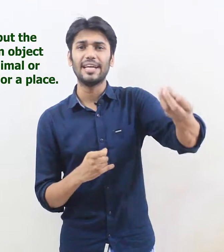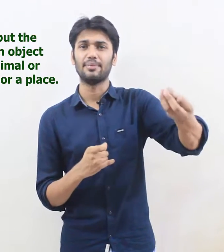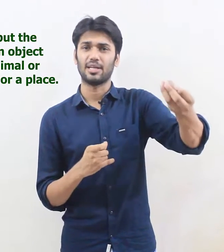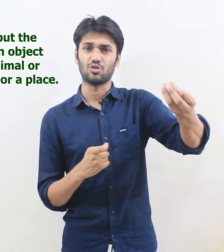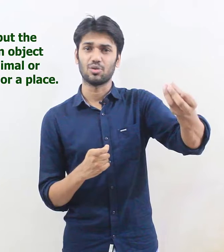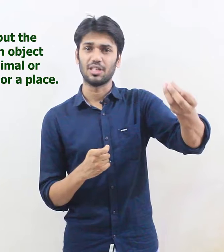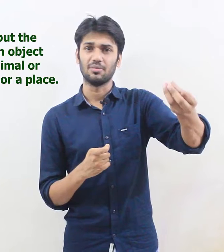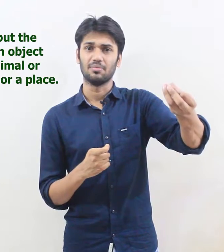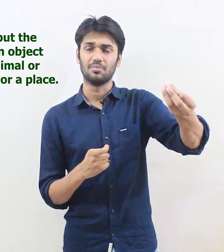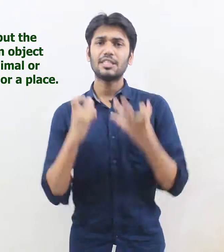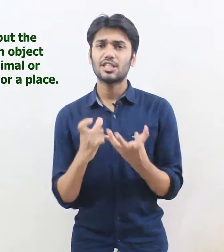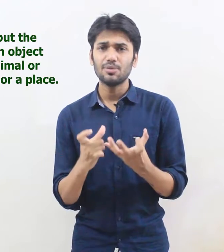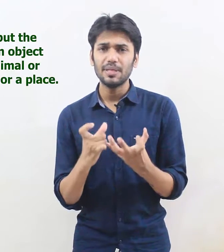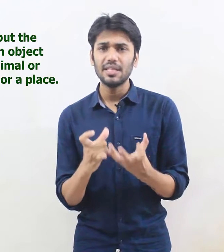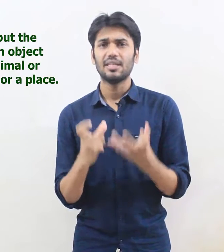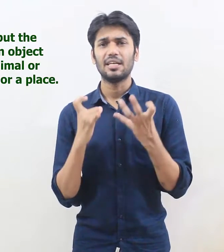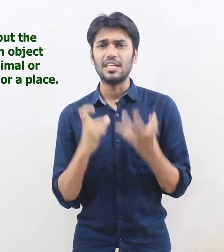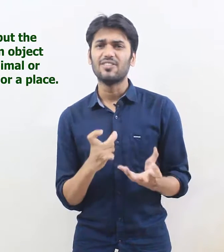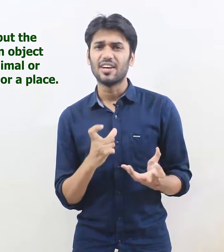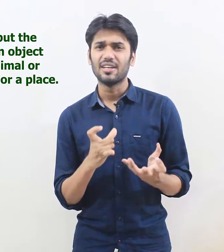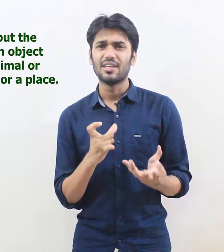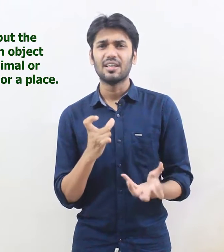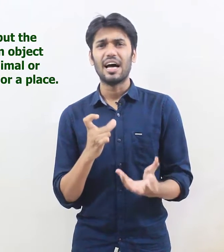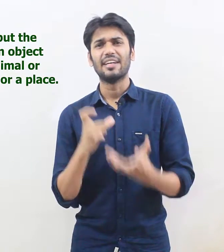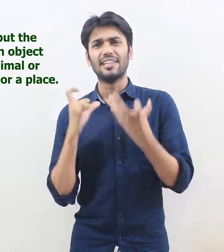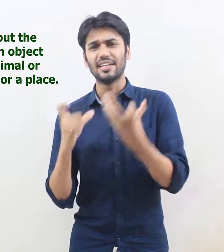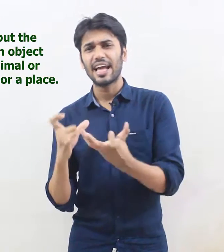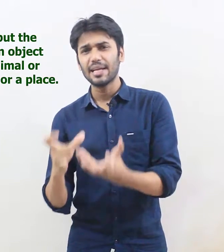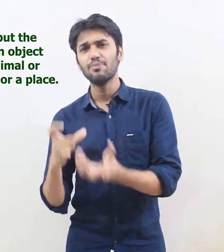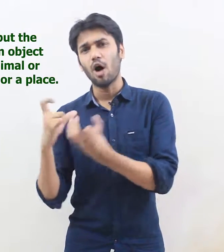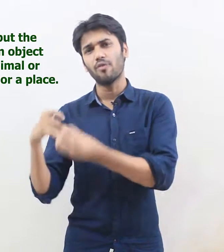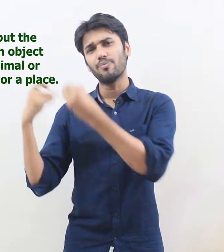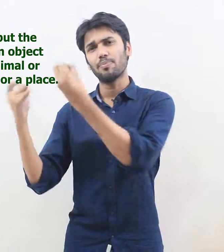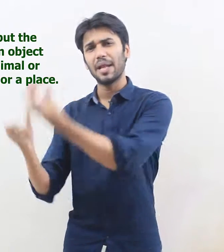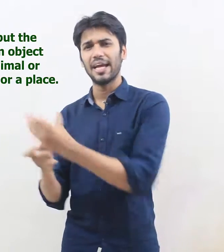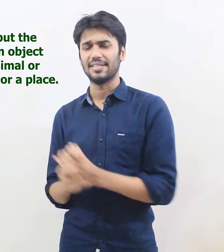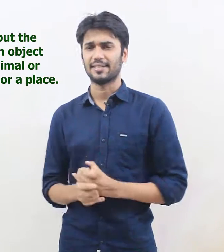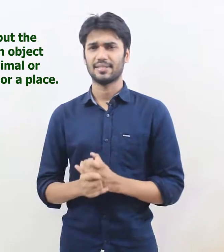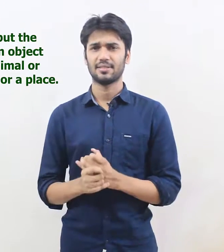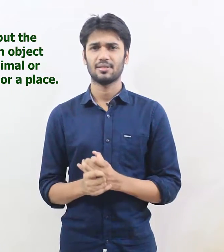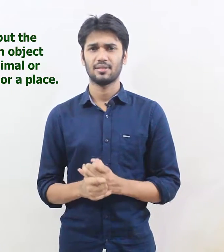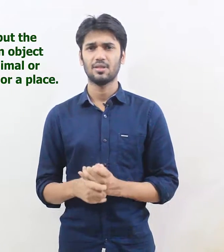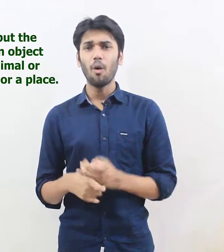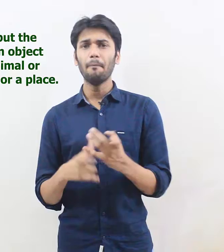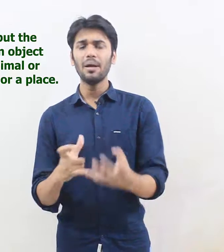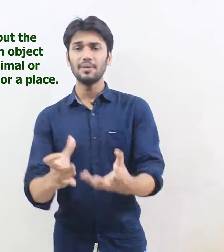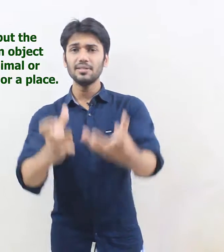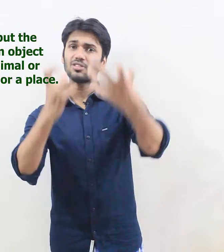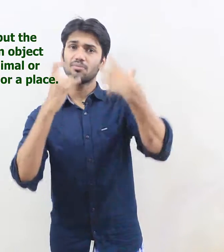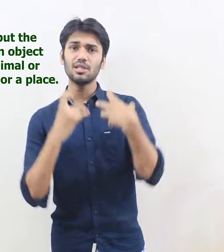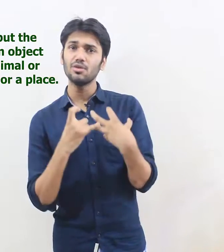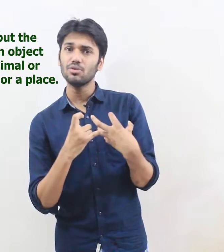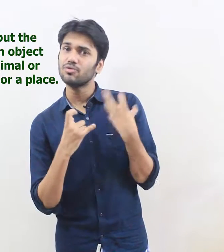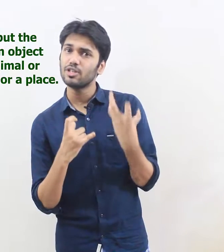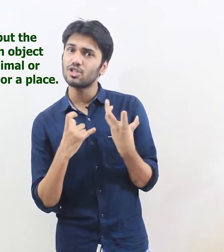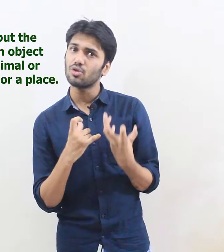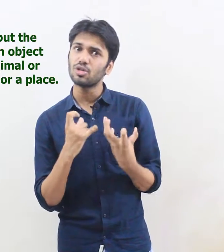name actually it could be even and the name of the place or maybe something you even